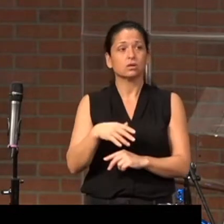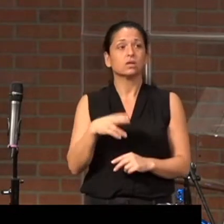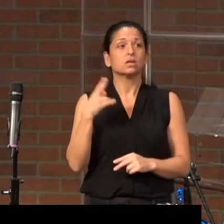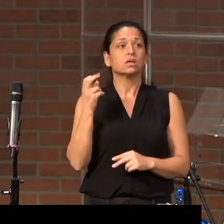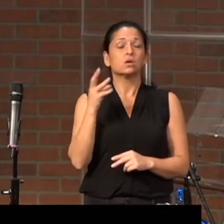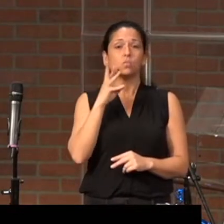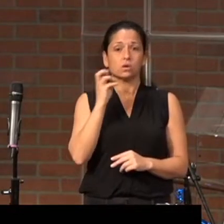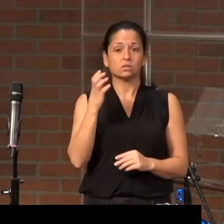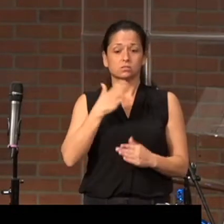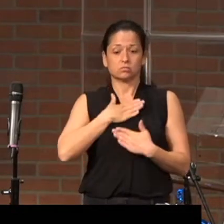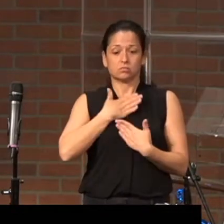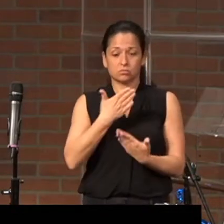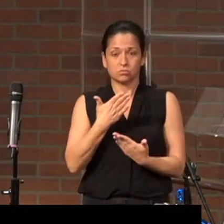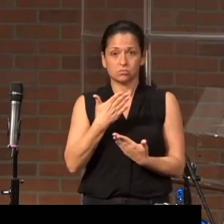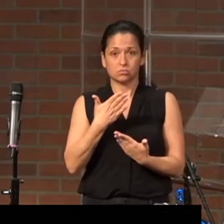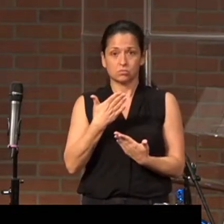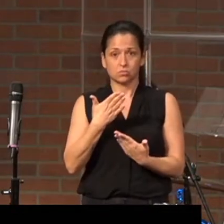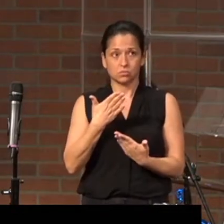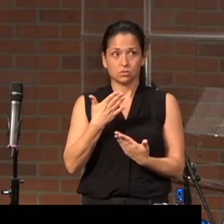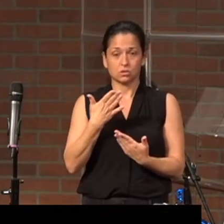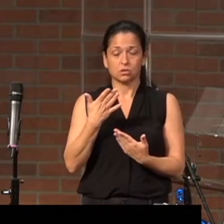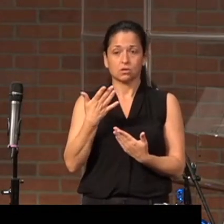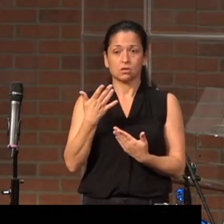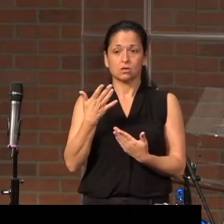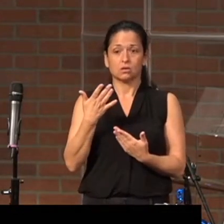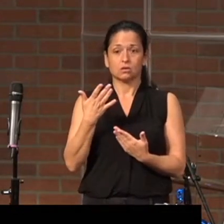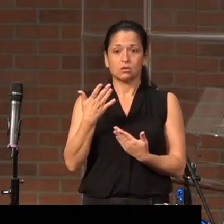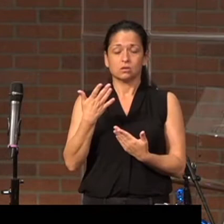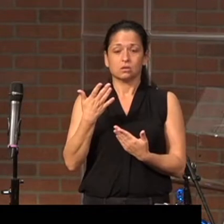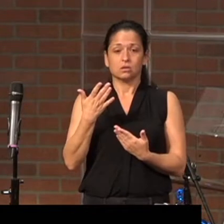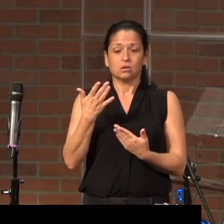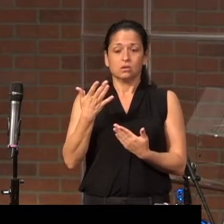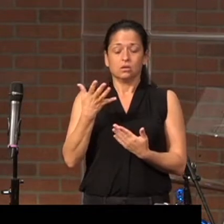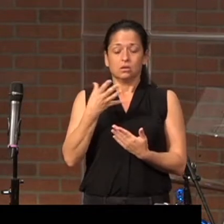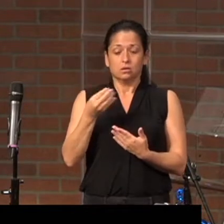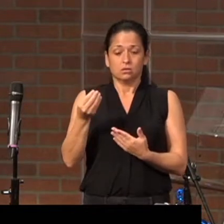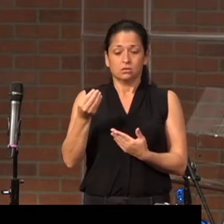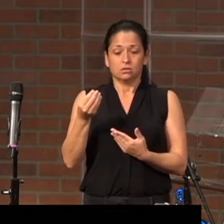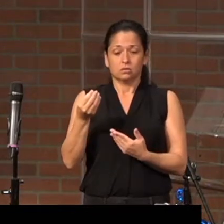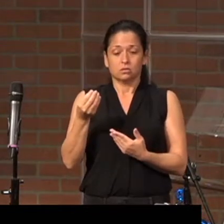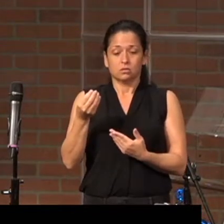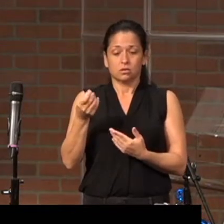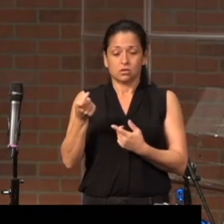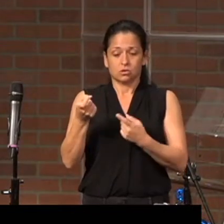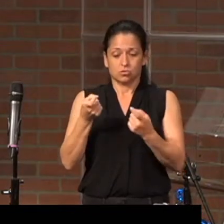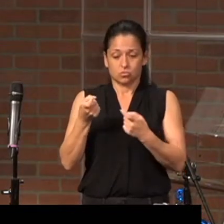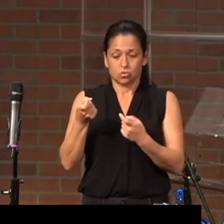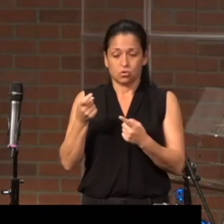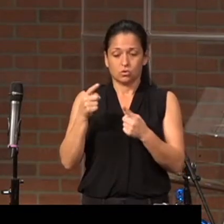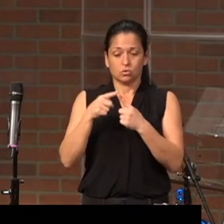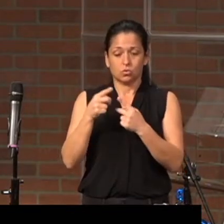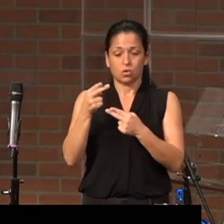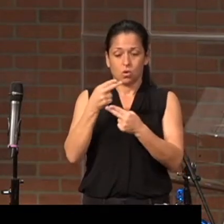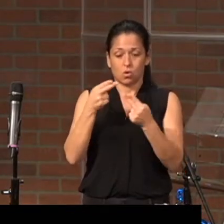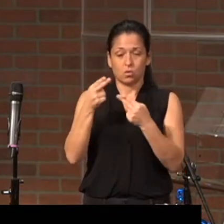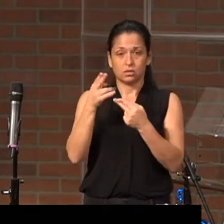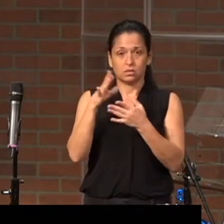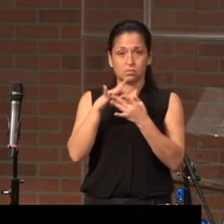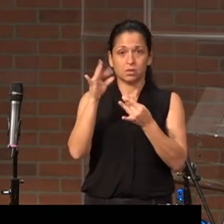subservient to, controlled by the Holy Spirit and his heavenly father,